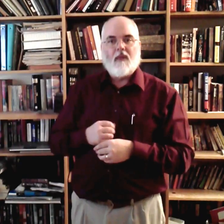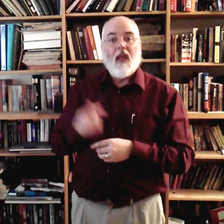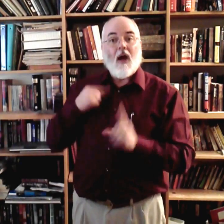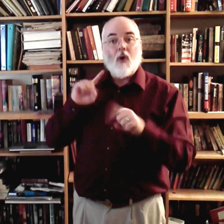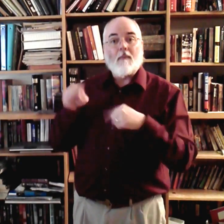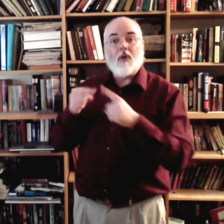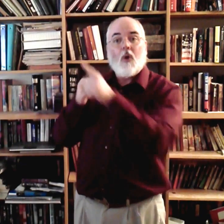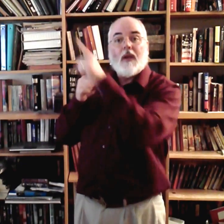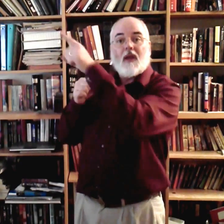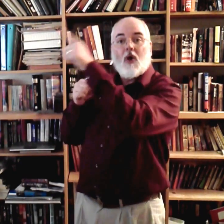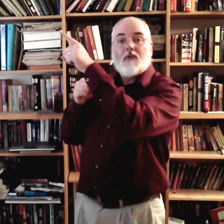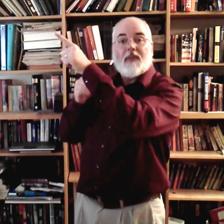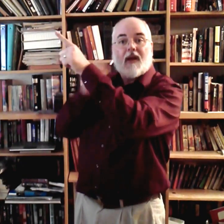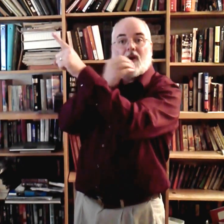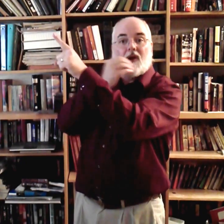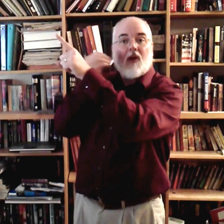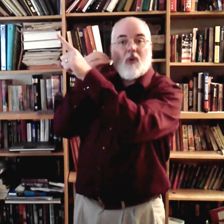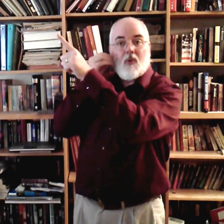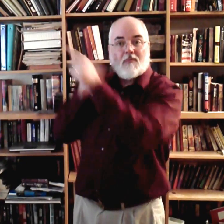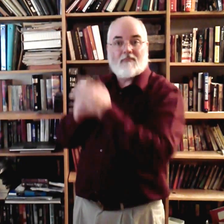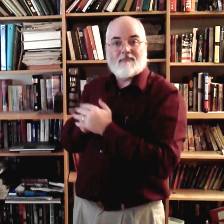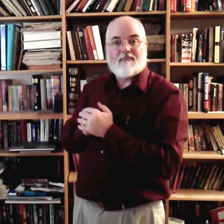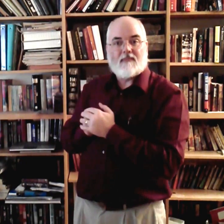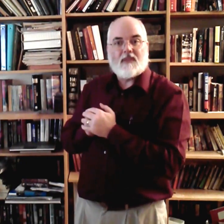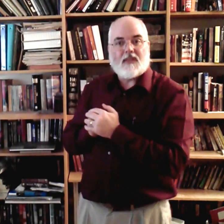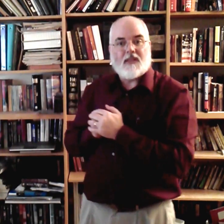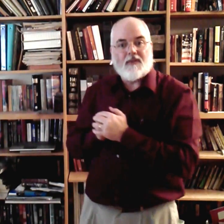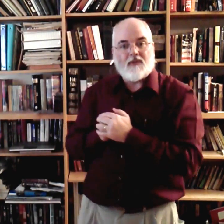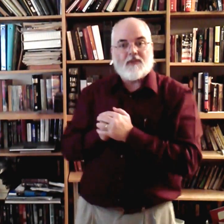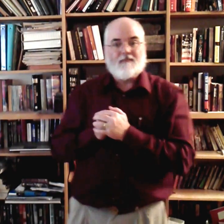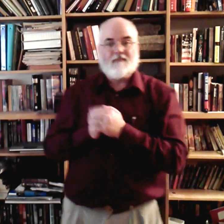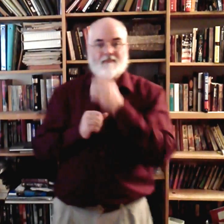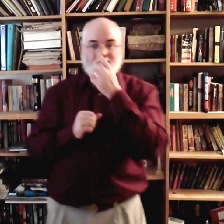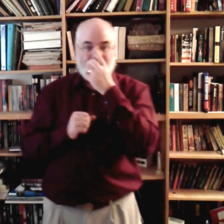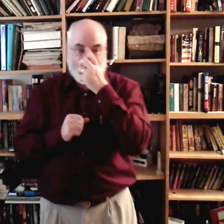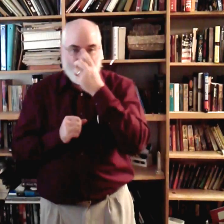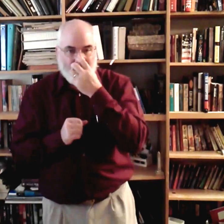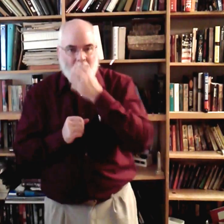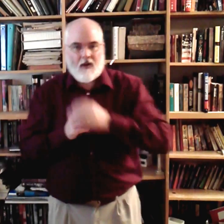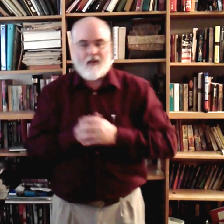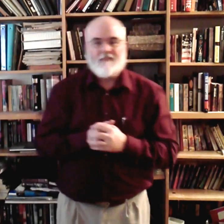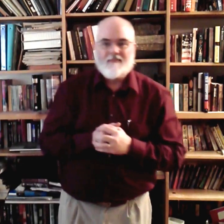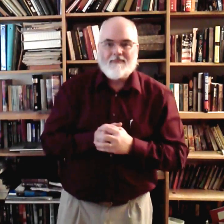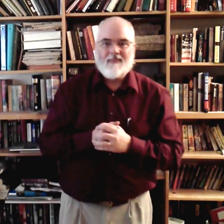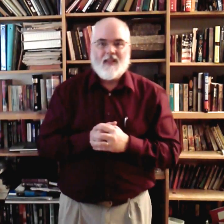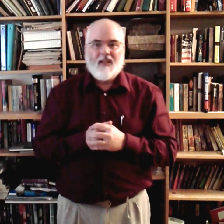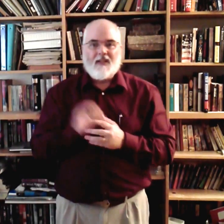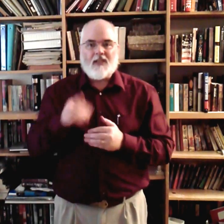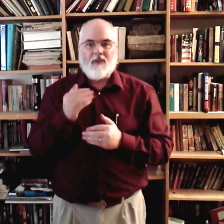Or I'm going over there home. See the difference? Alright. Next